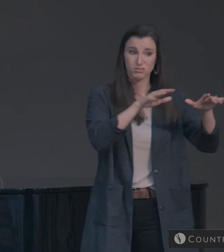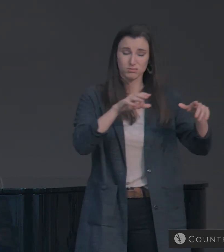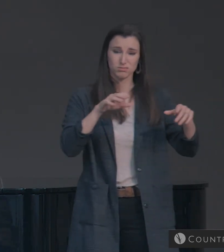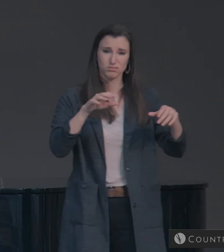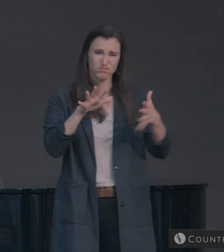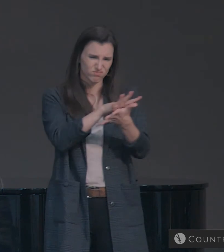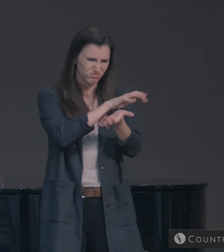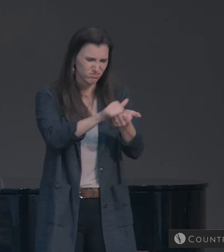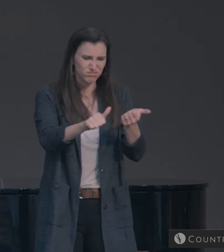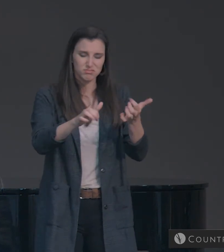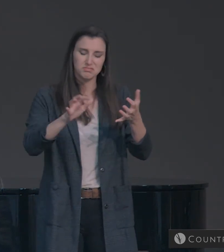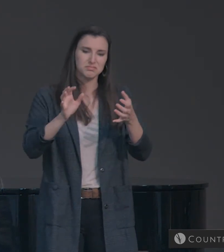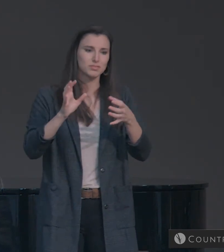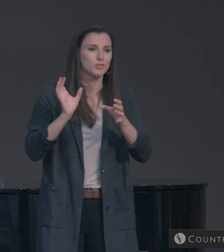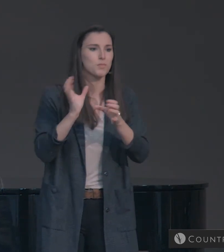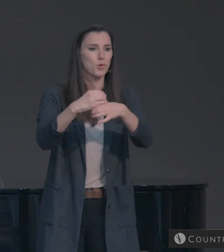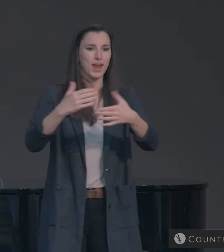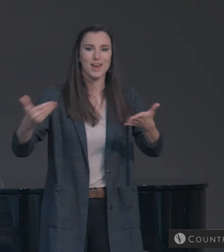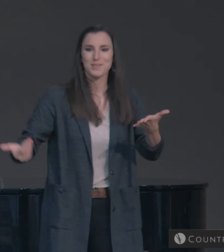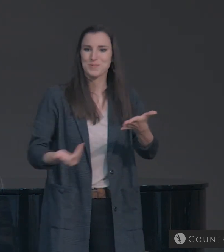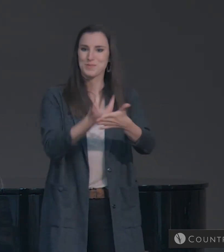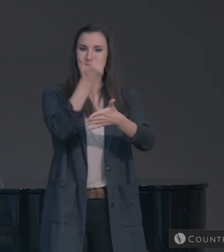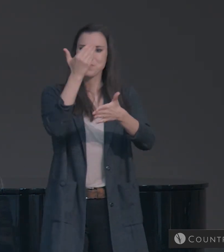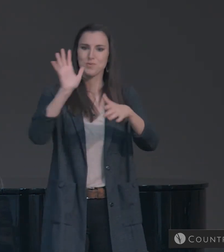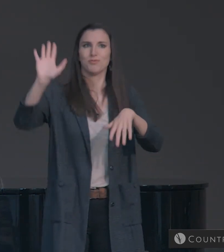There will be a new heavens.